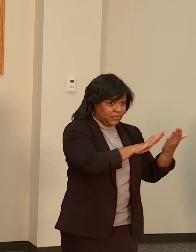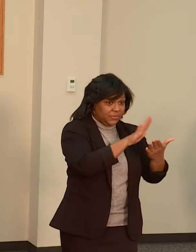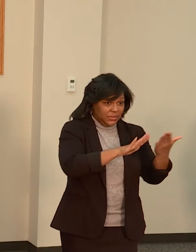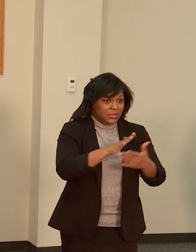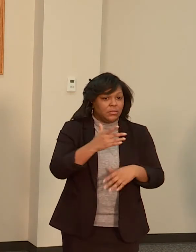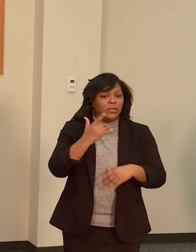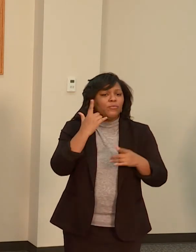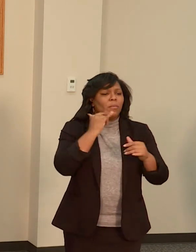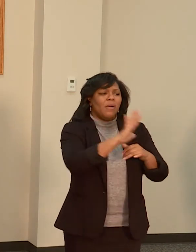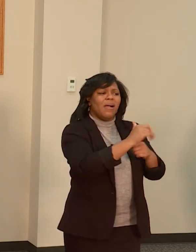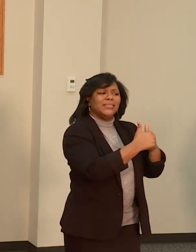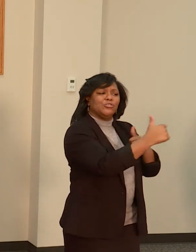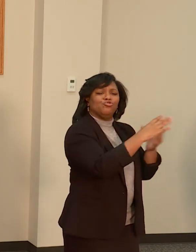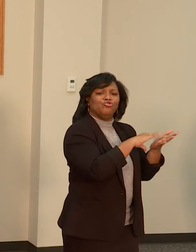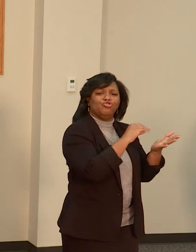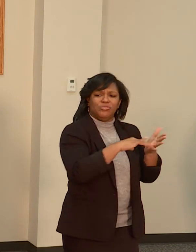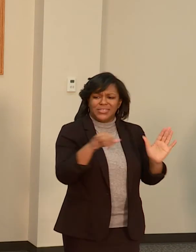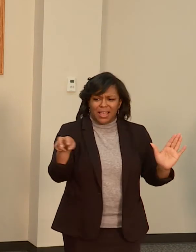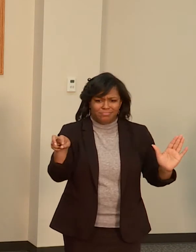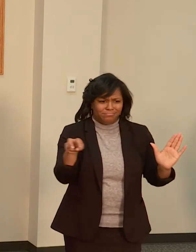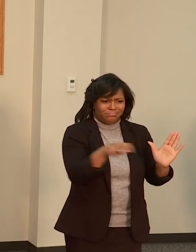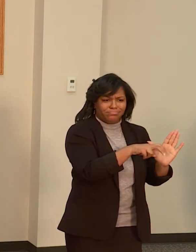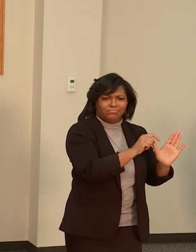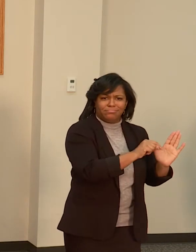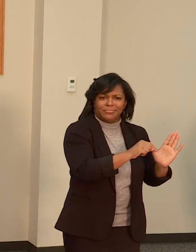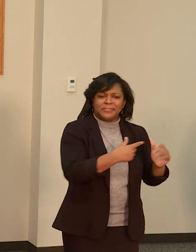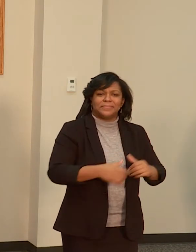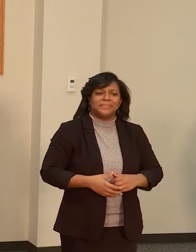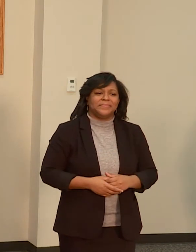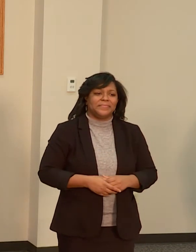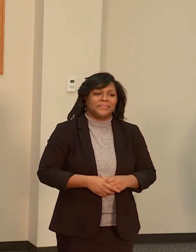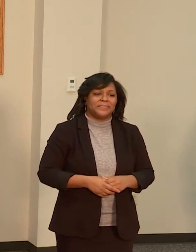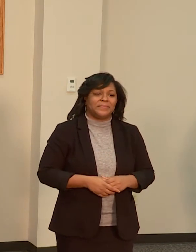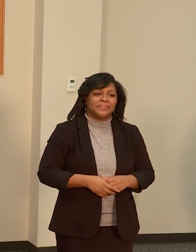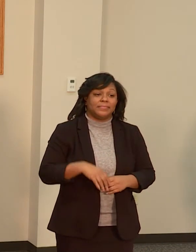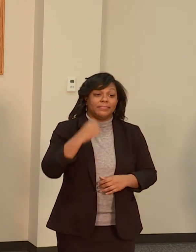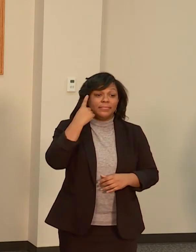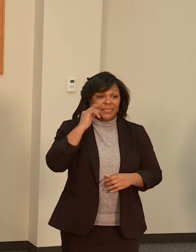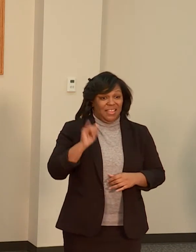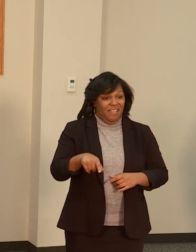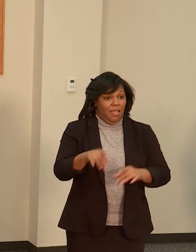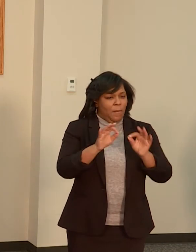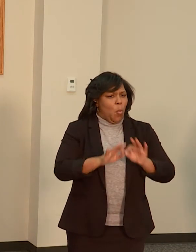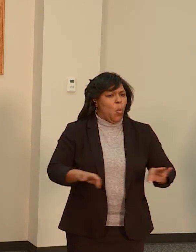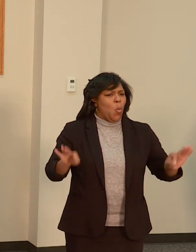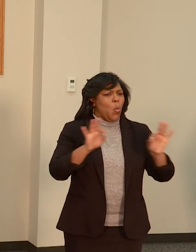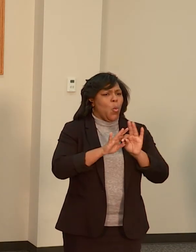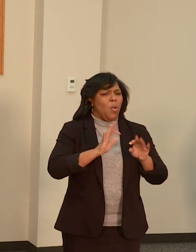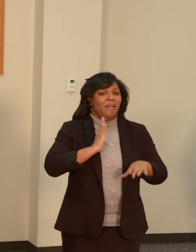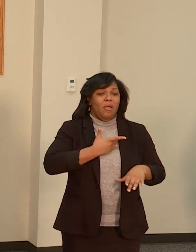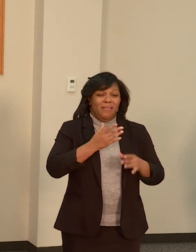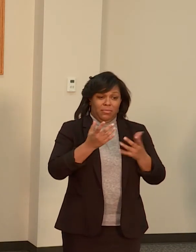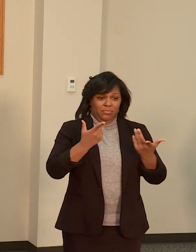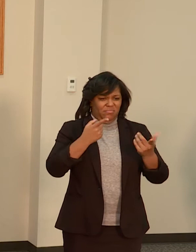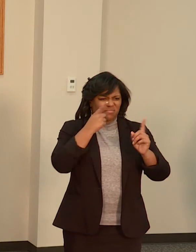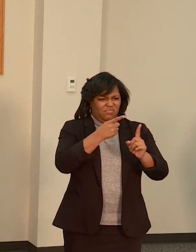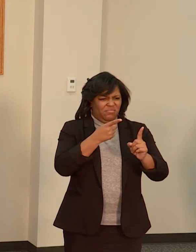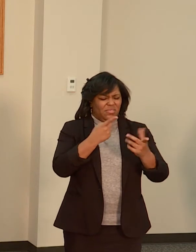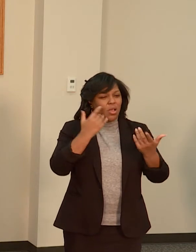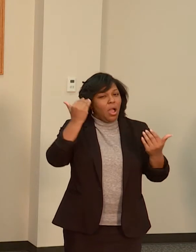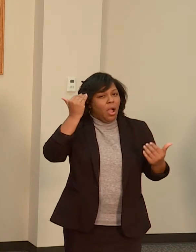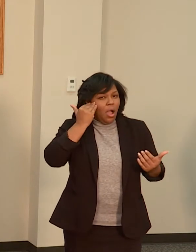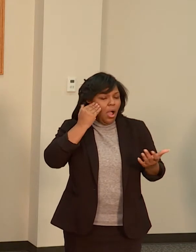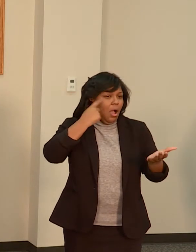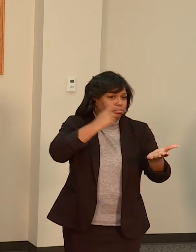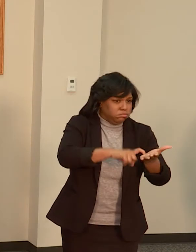to youth and development. It's our very essence. We know how important it is that our children have an adequate, equitable, safe,